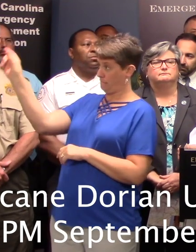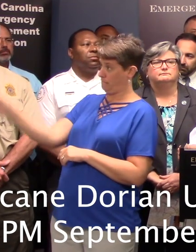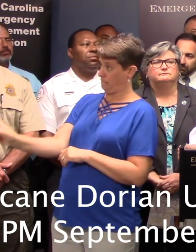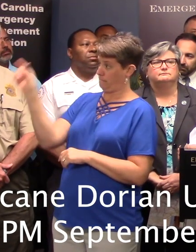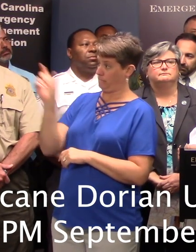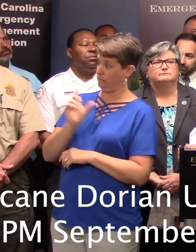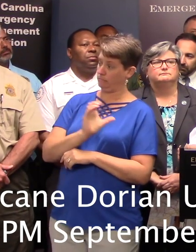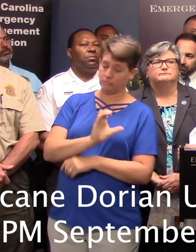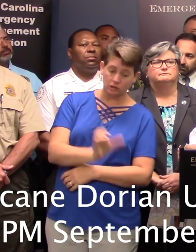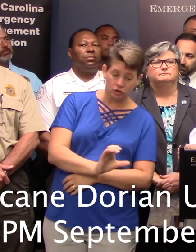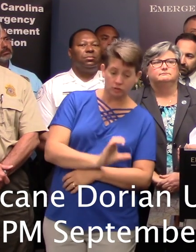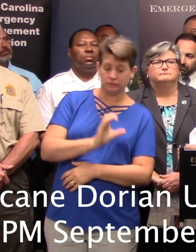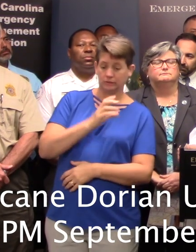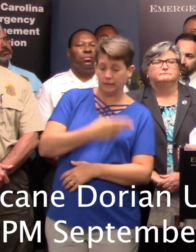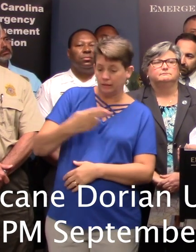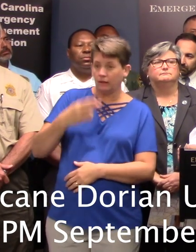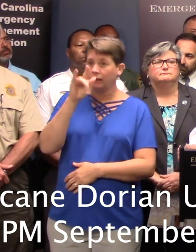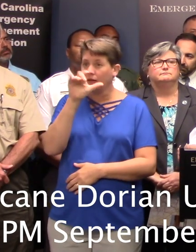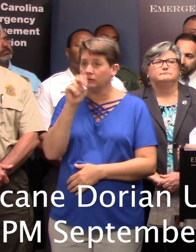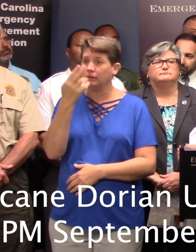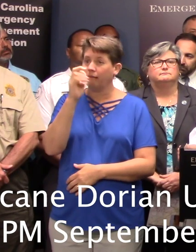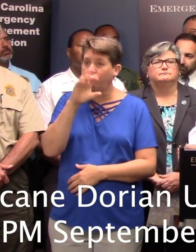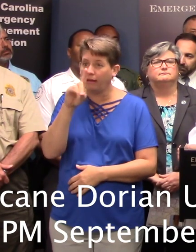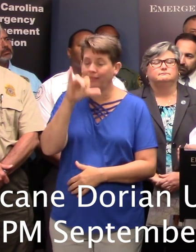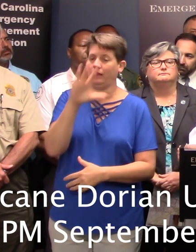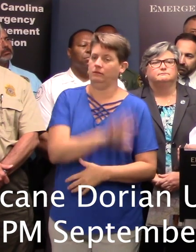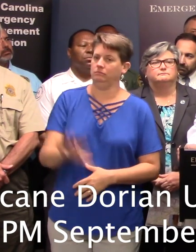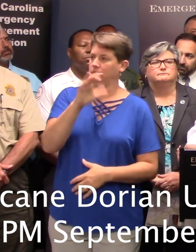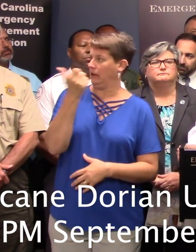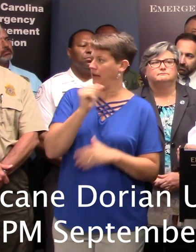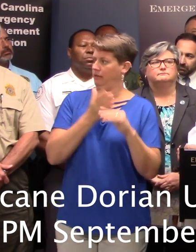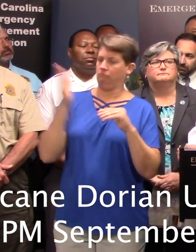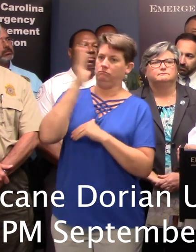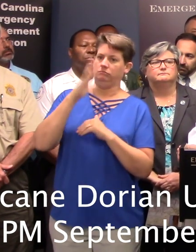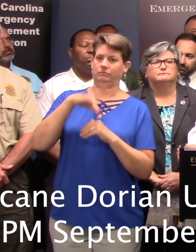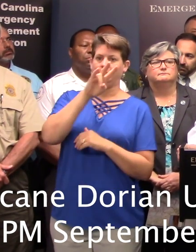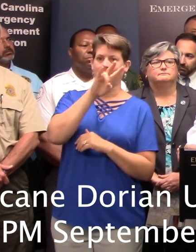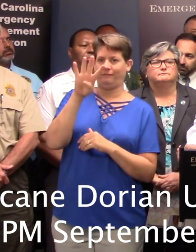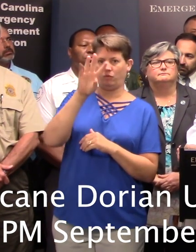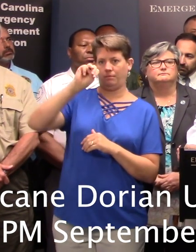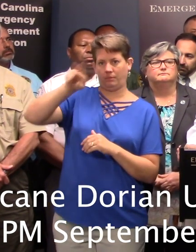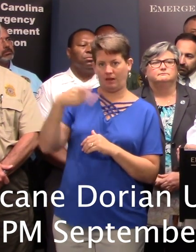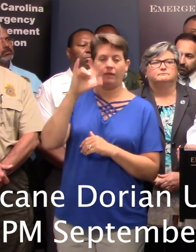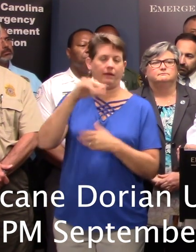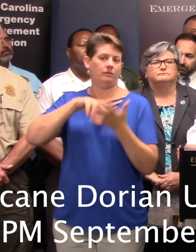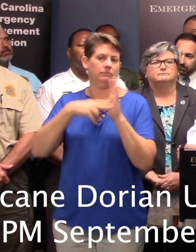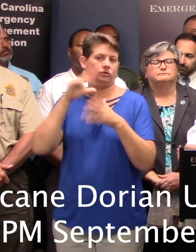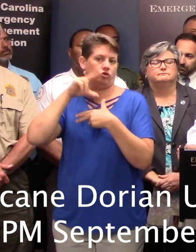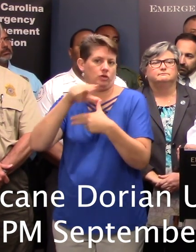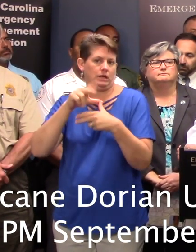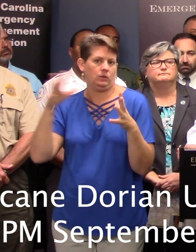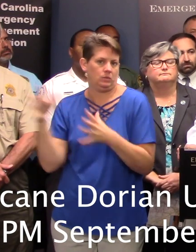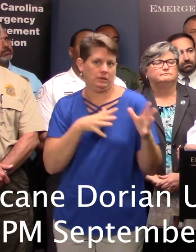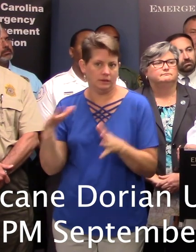Hilton Head, right along the coast there, those are hurricanes. Anything over 74 miles an hour is considered hurricane winds. So